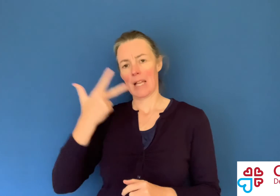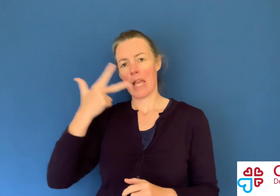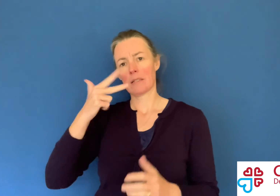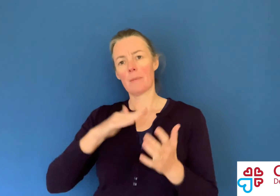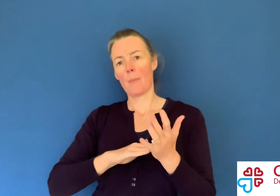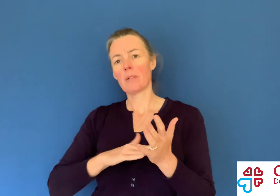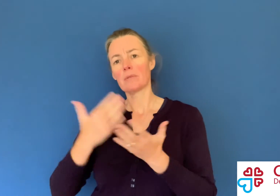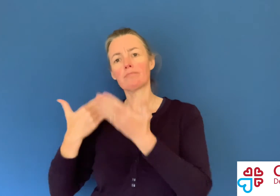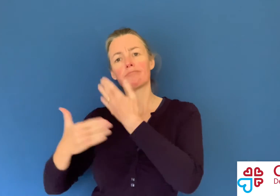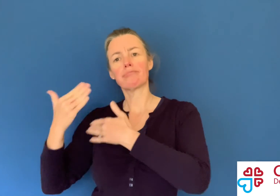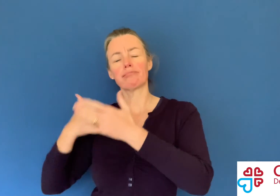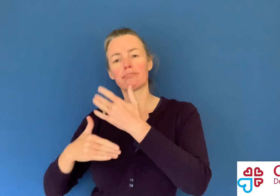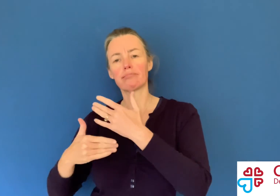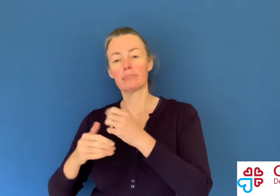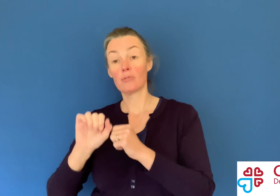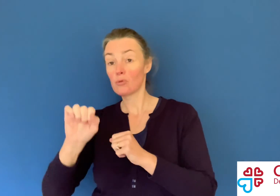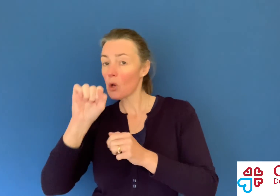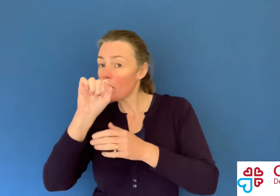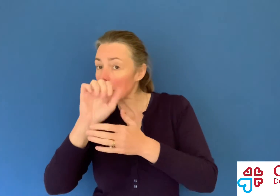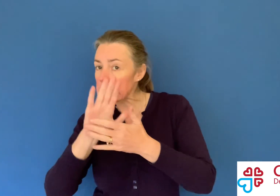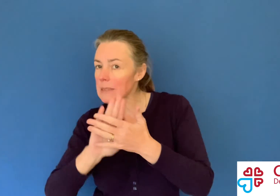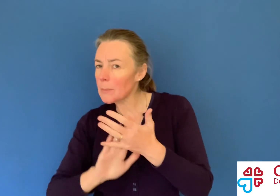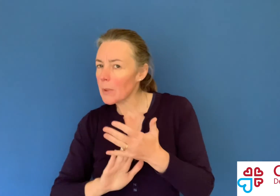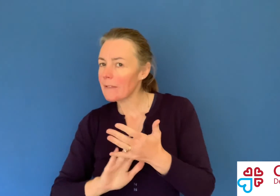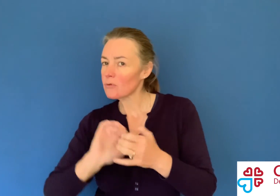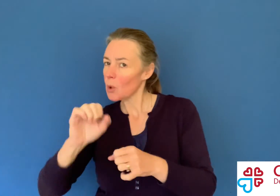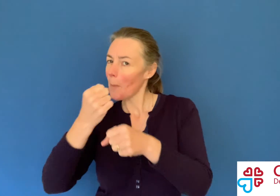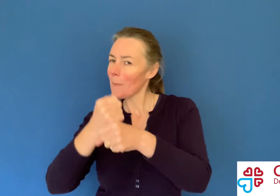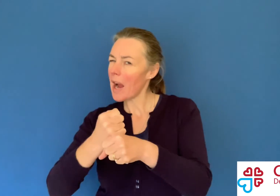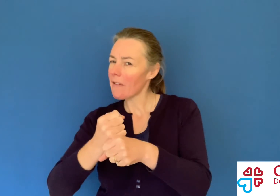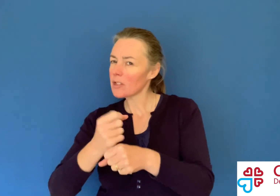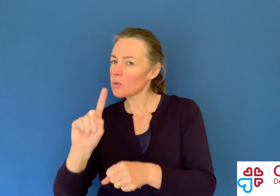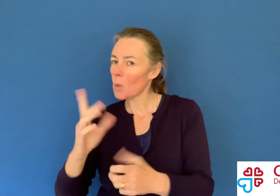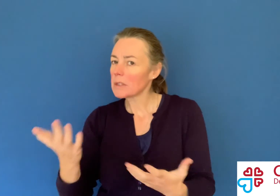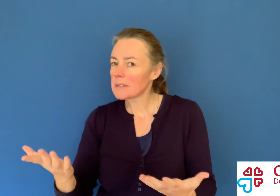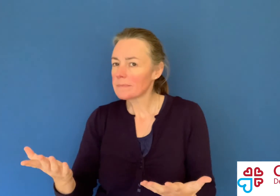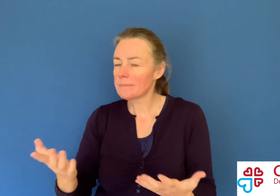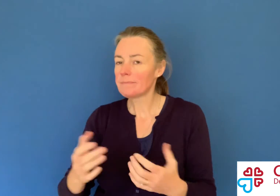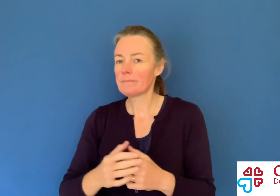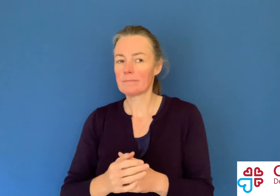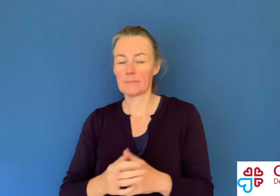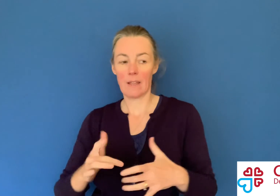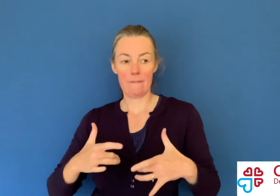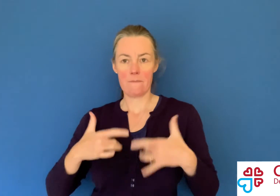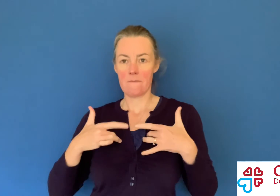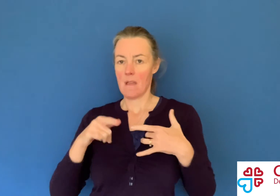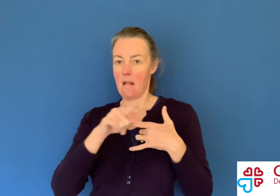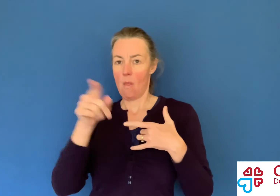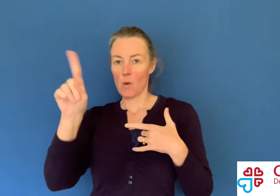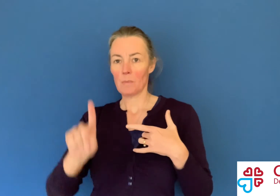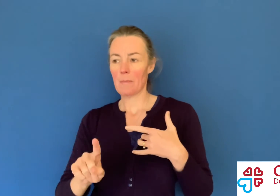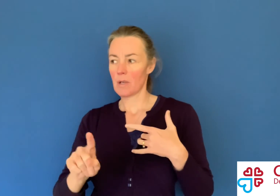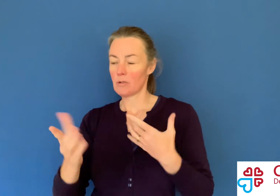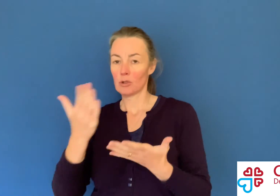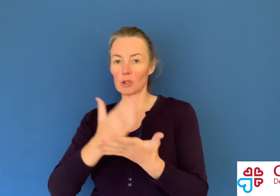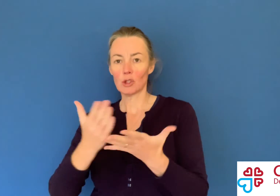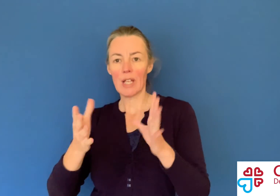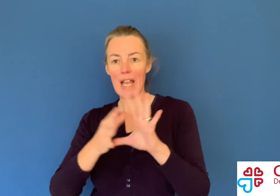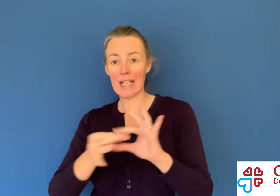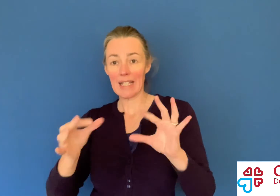So, thinking back over the last 18 months. What's your experience of your church been? Do you feel those people have